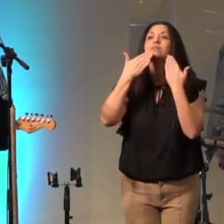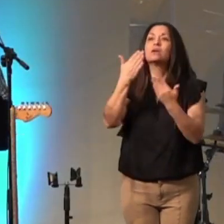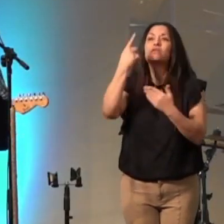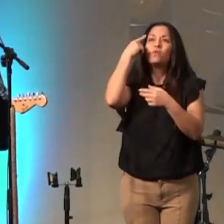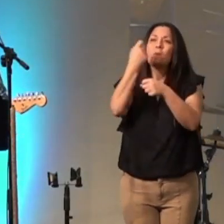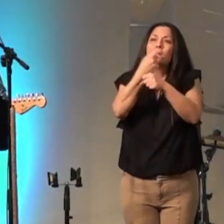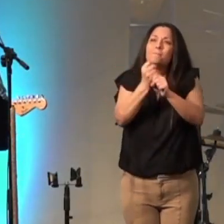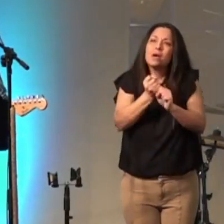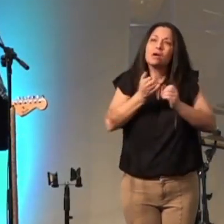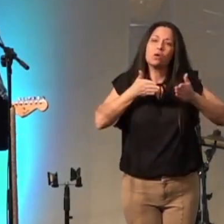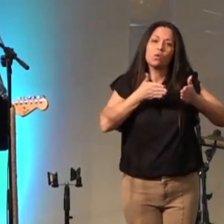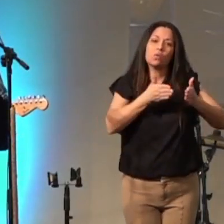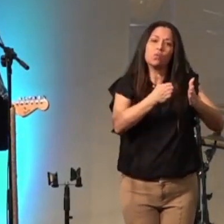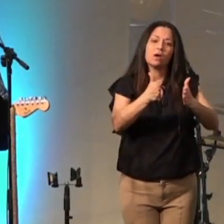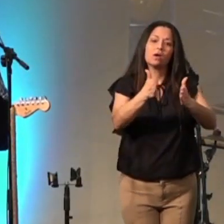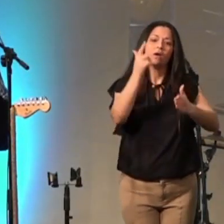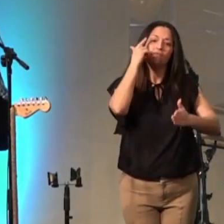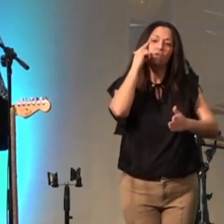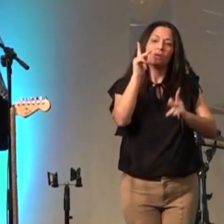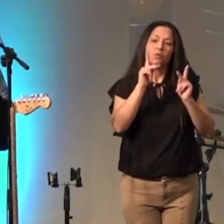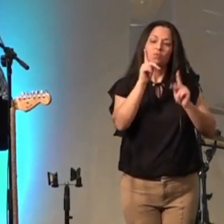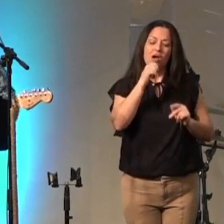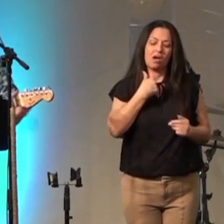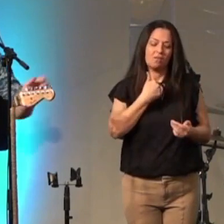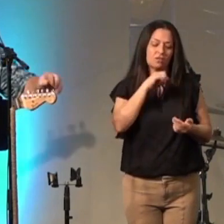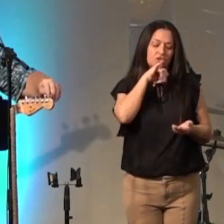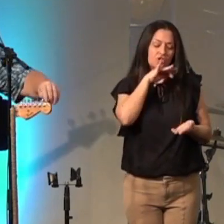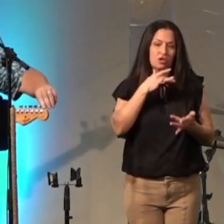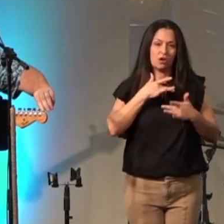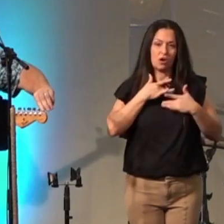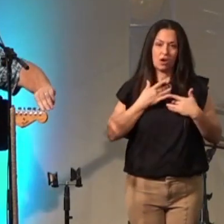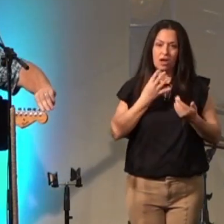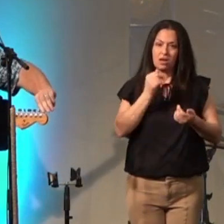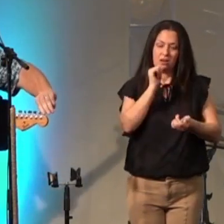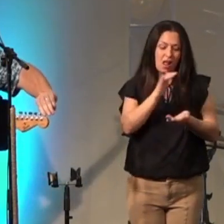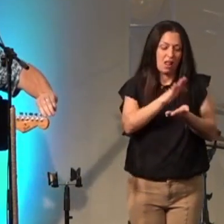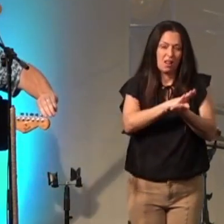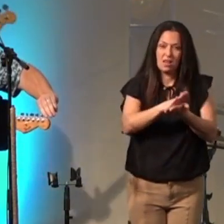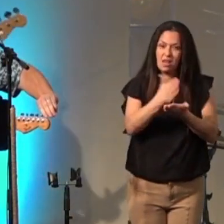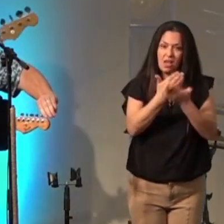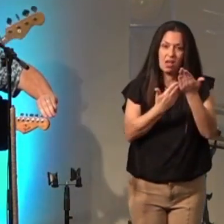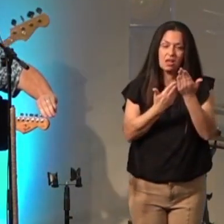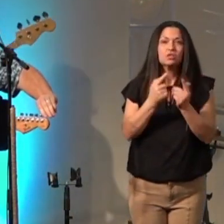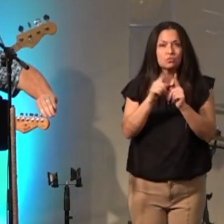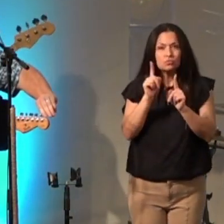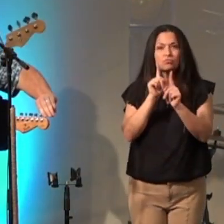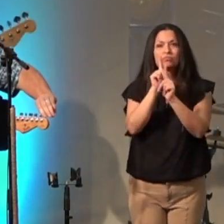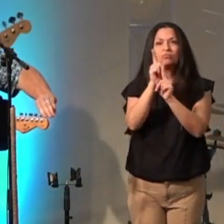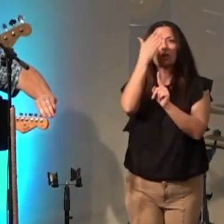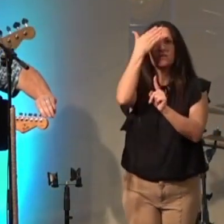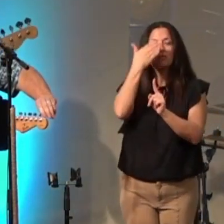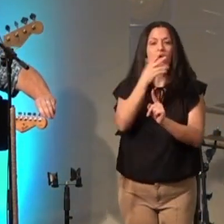for people who have impure hearts and unclean hands to come before the presence of the king